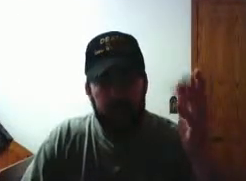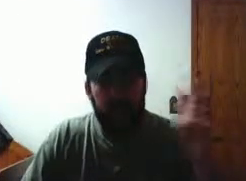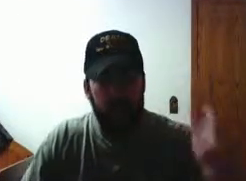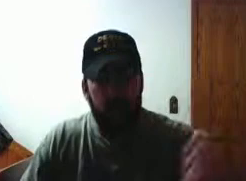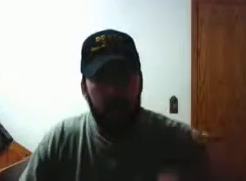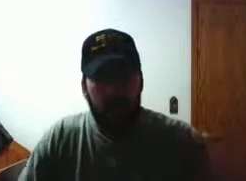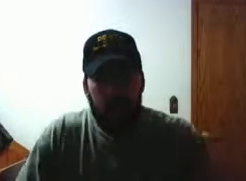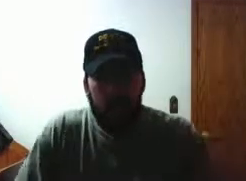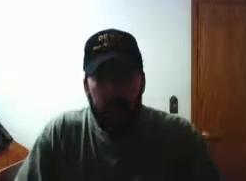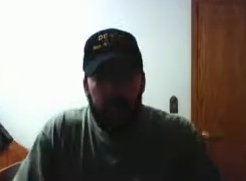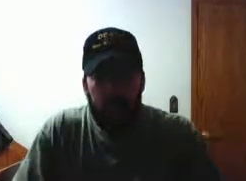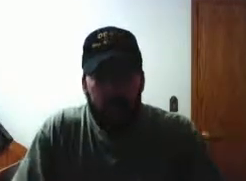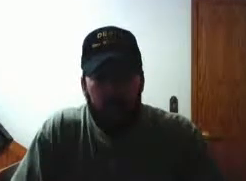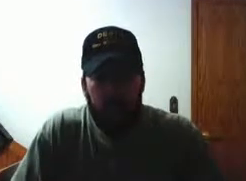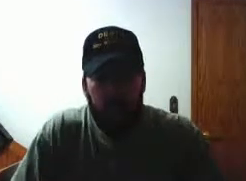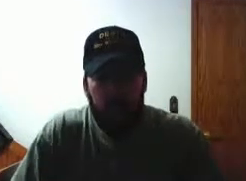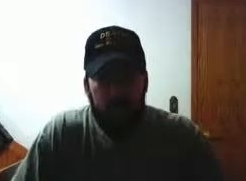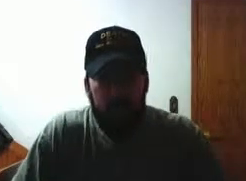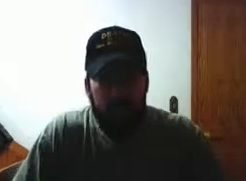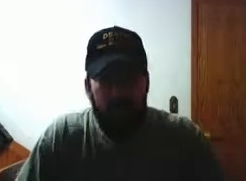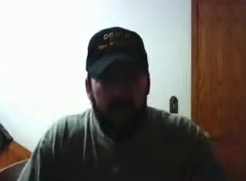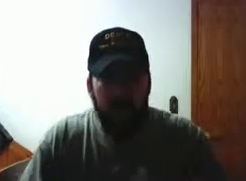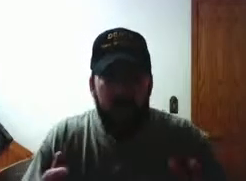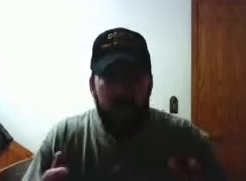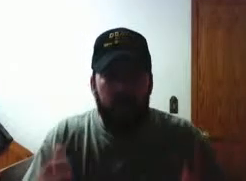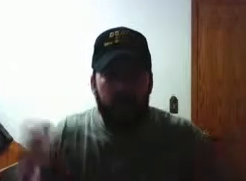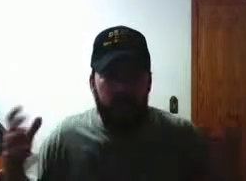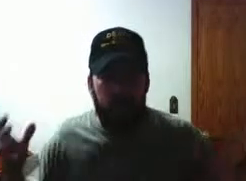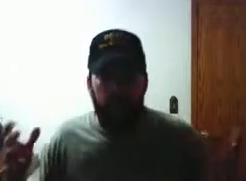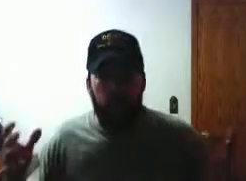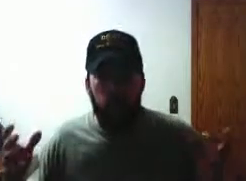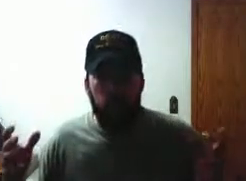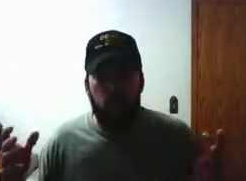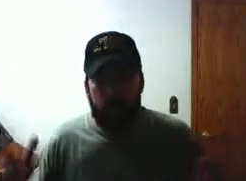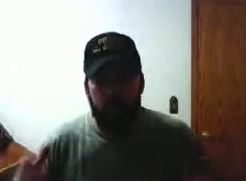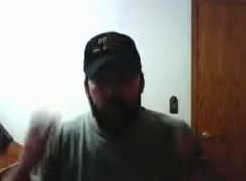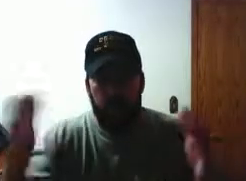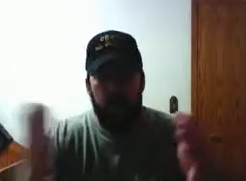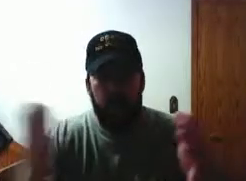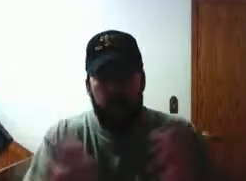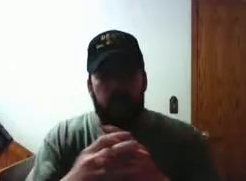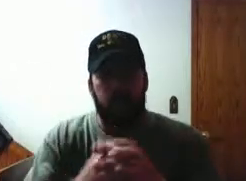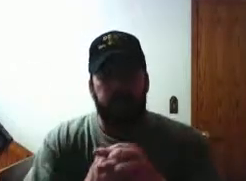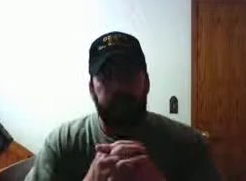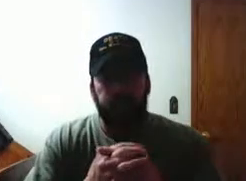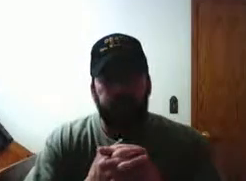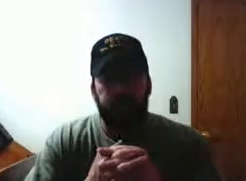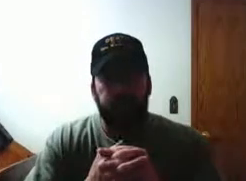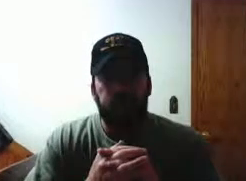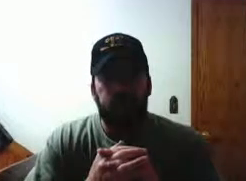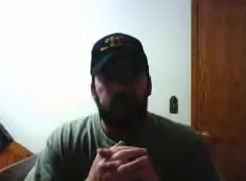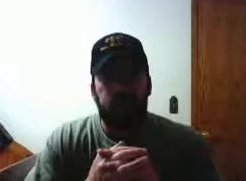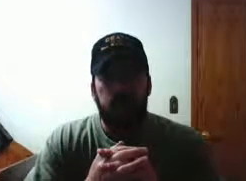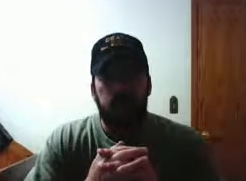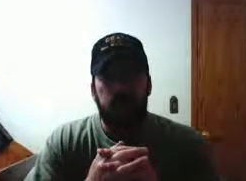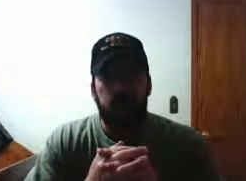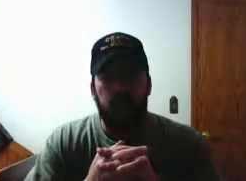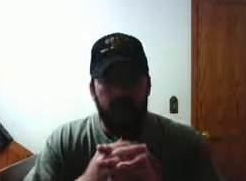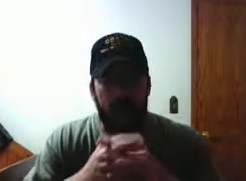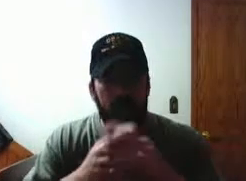you'll have to decipher or figure out whether i'm your friend or not because i'm trying to